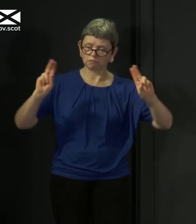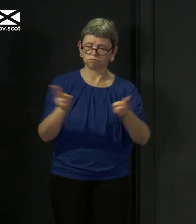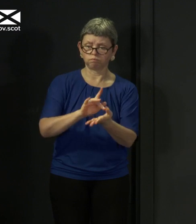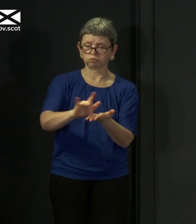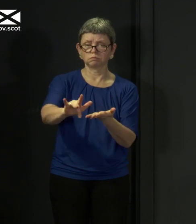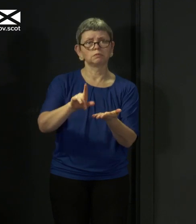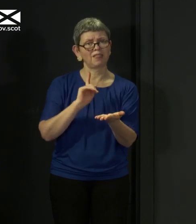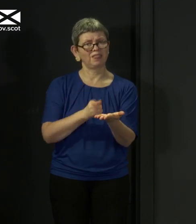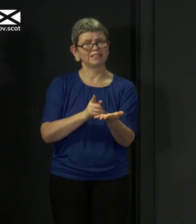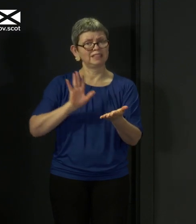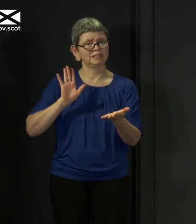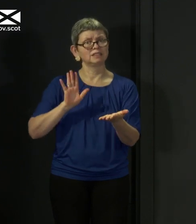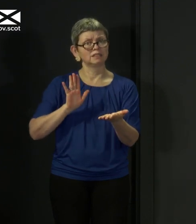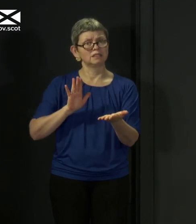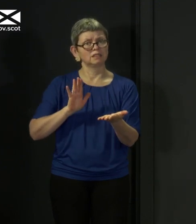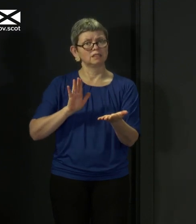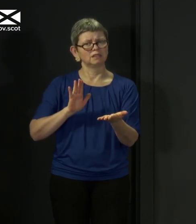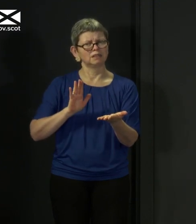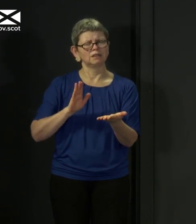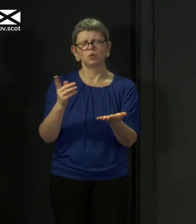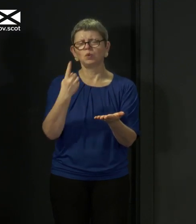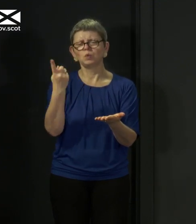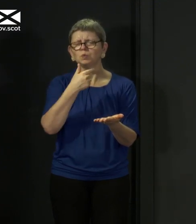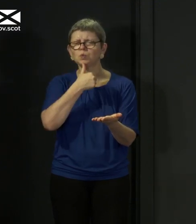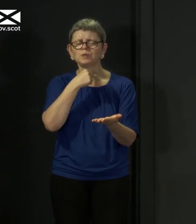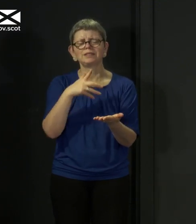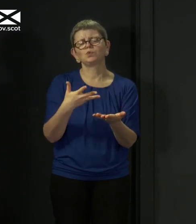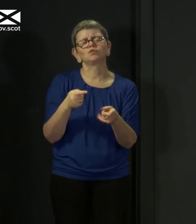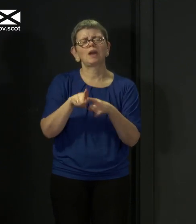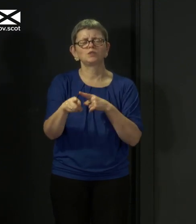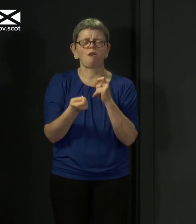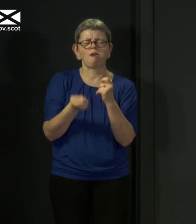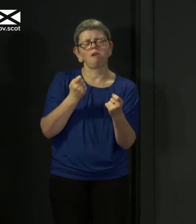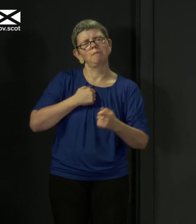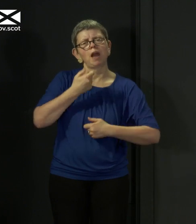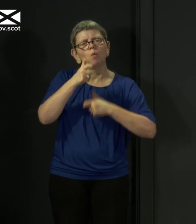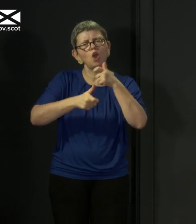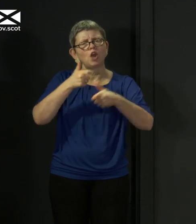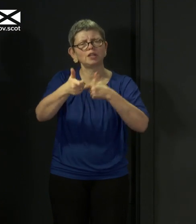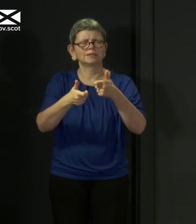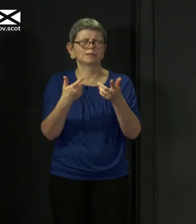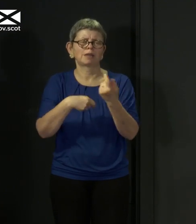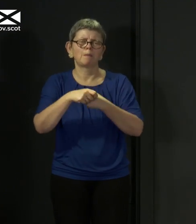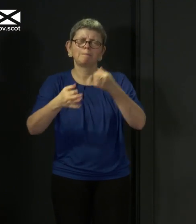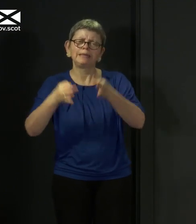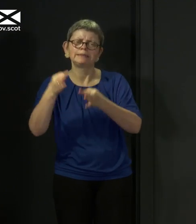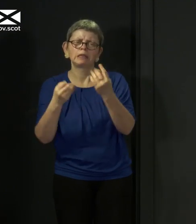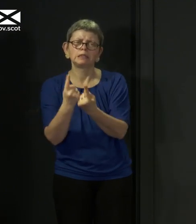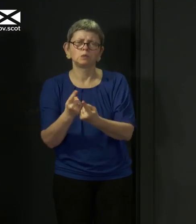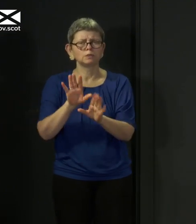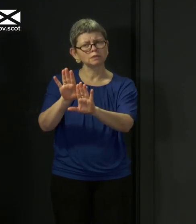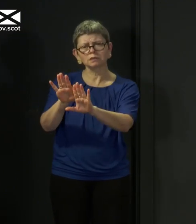the immediate challenges we face in tackling this virus, or to twist what I say in relation to some of these issues,